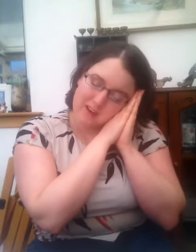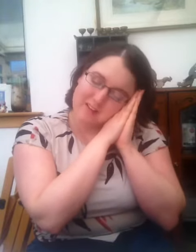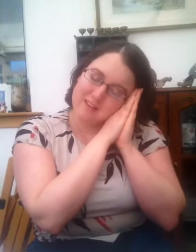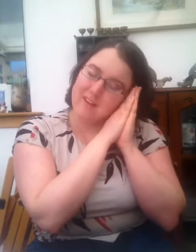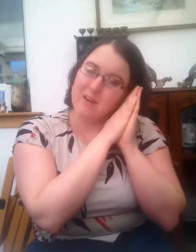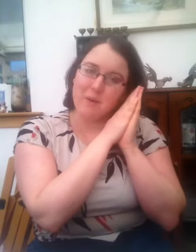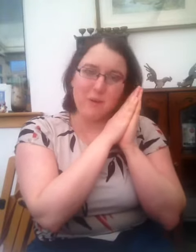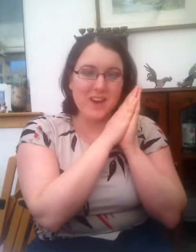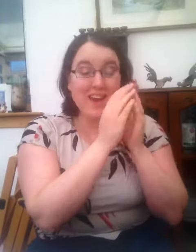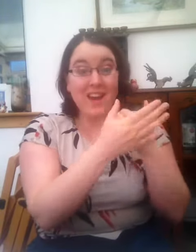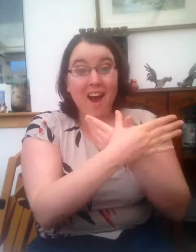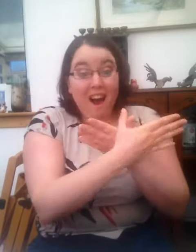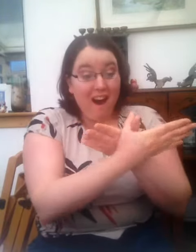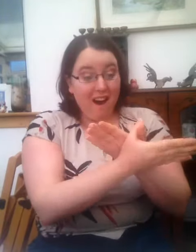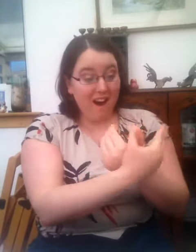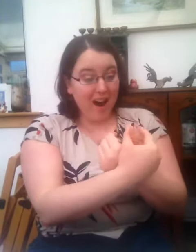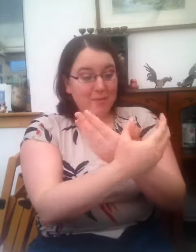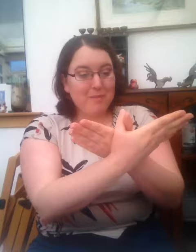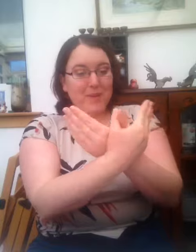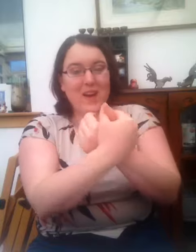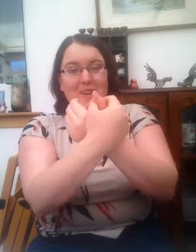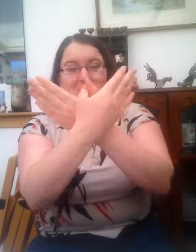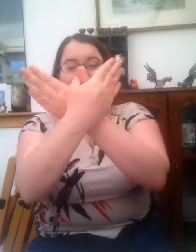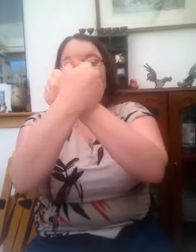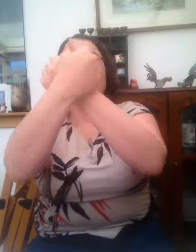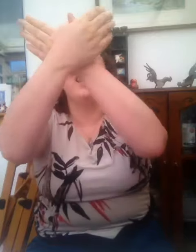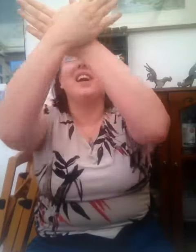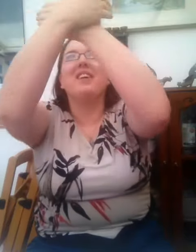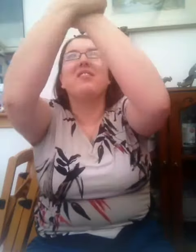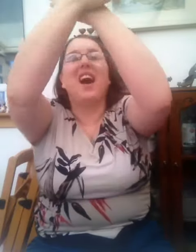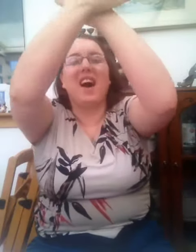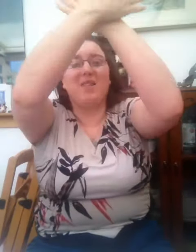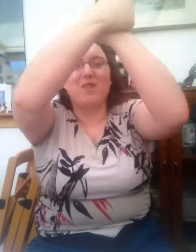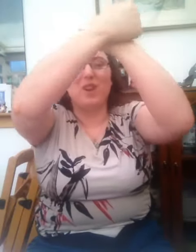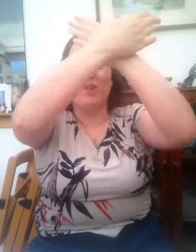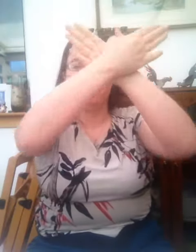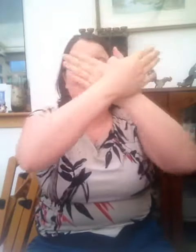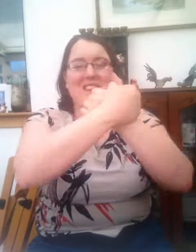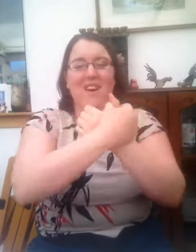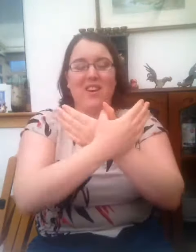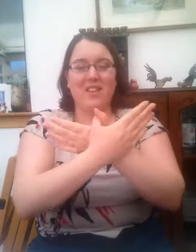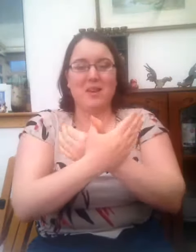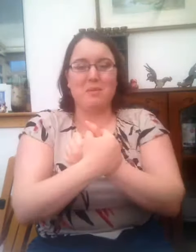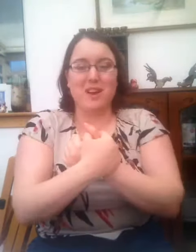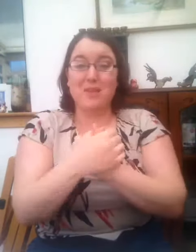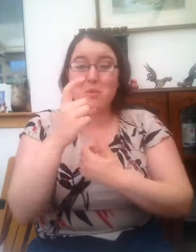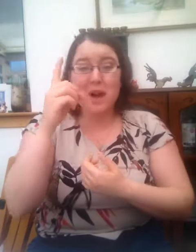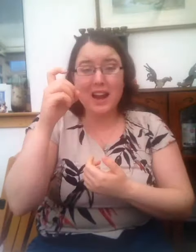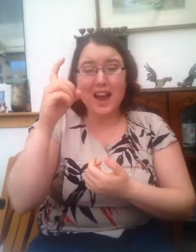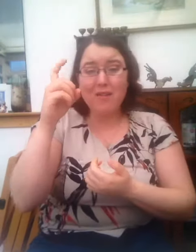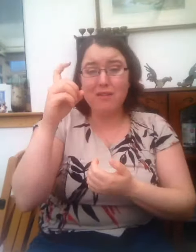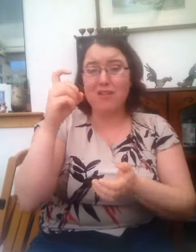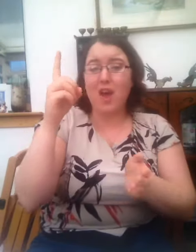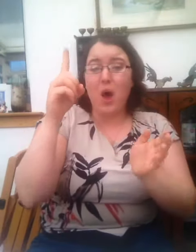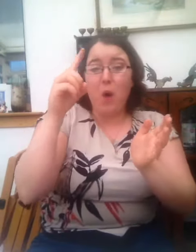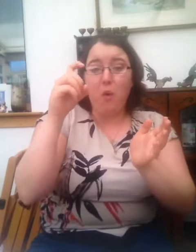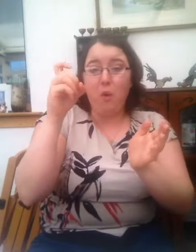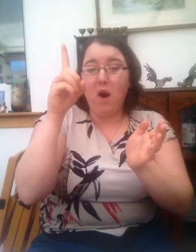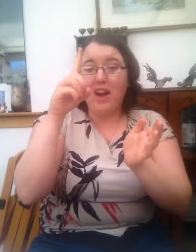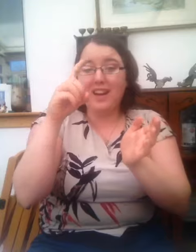a week. Up comes a butterfly floating on the breeze. One left. One